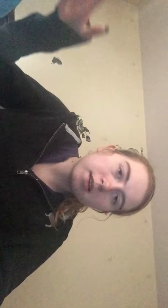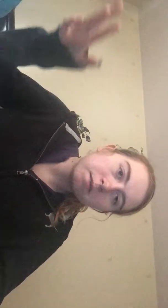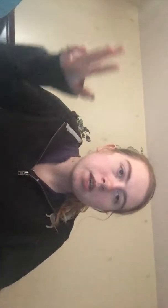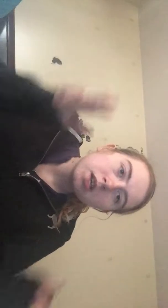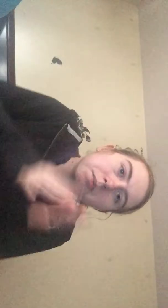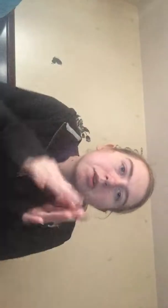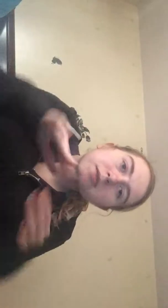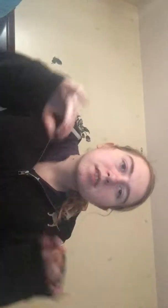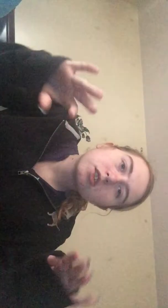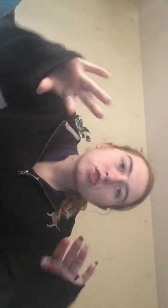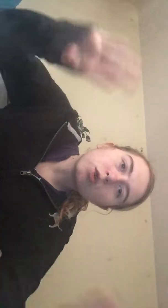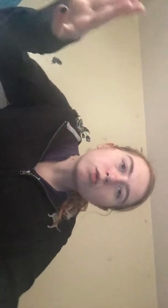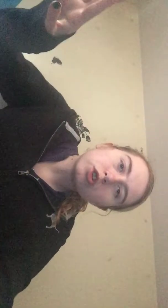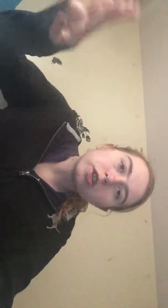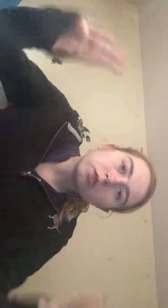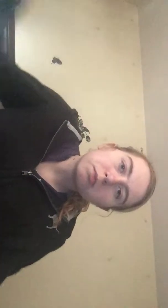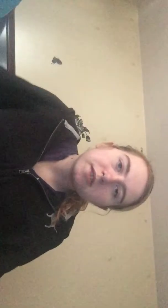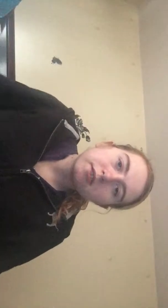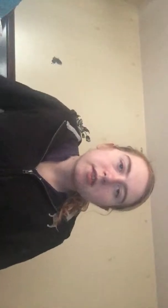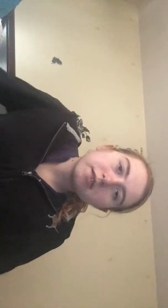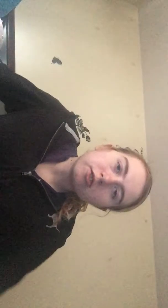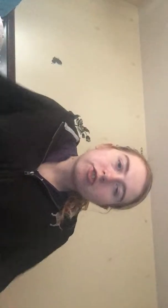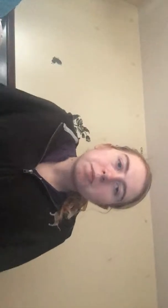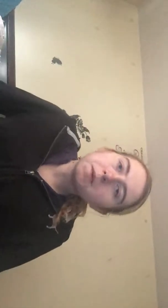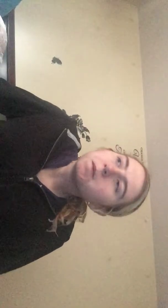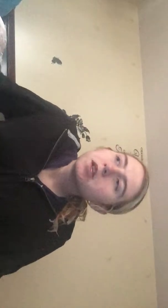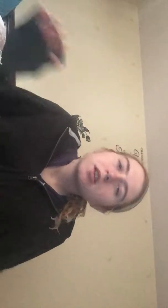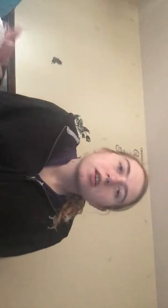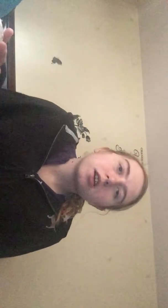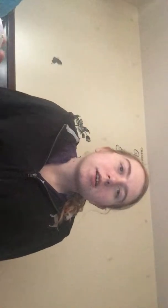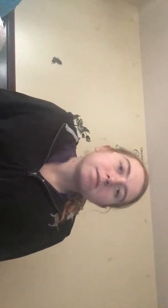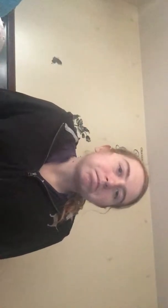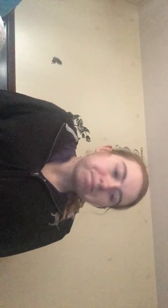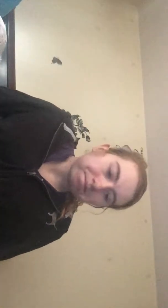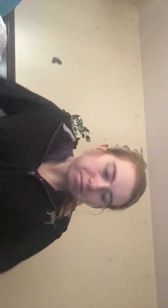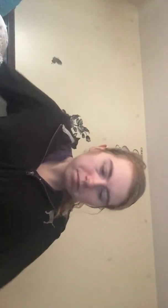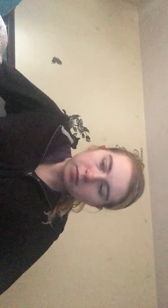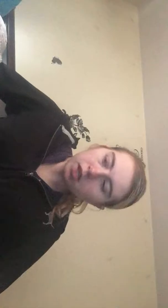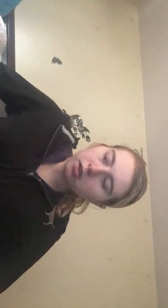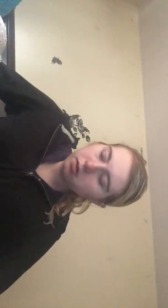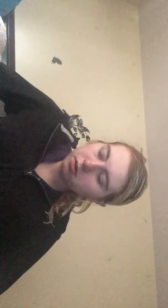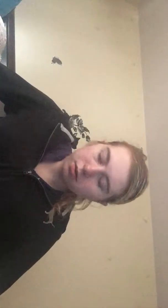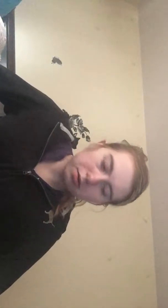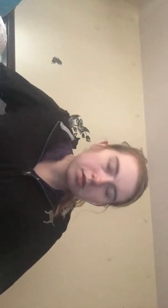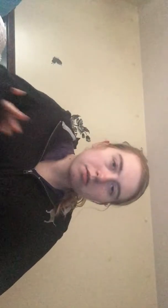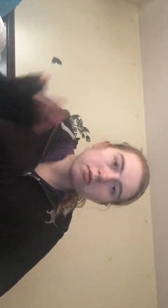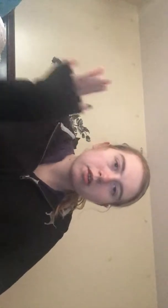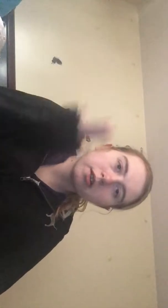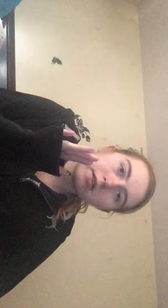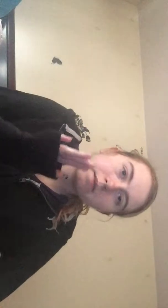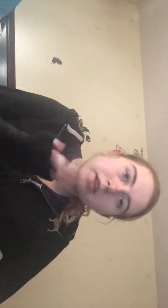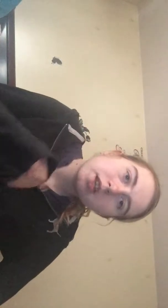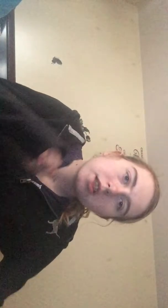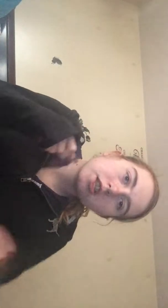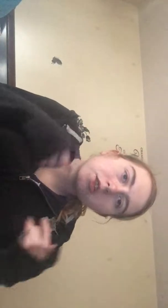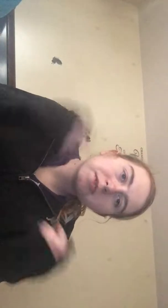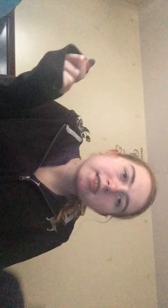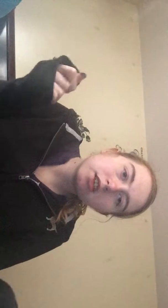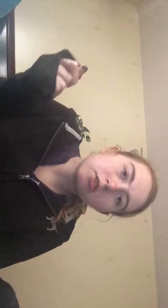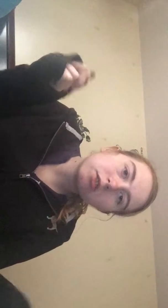that but it was like so dark and mysterious and creepy um so then there was like a